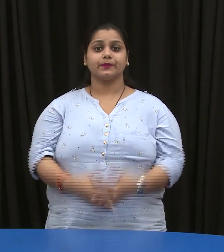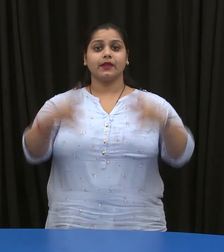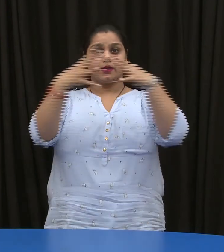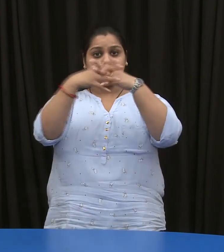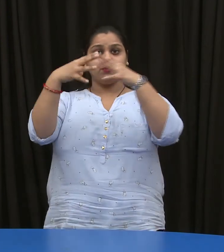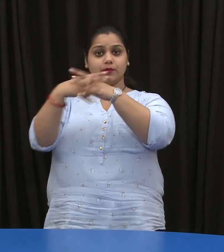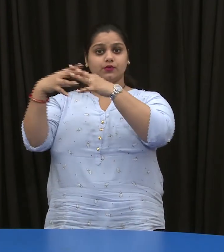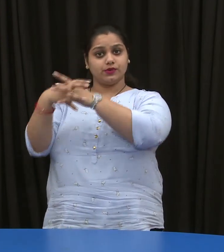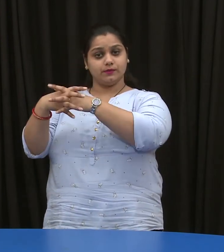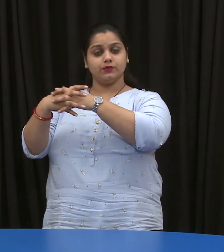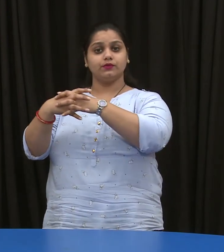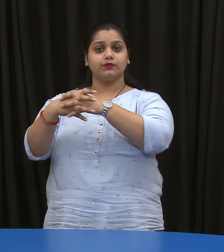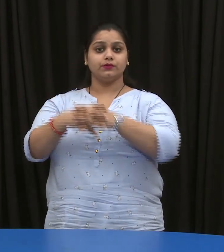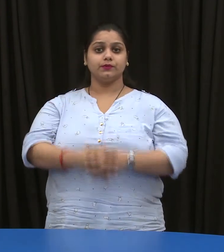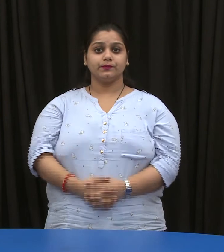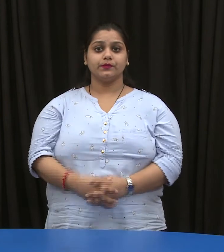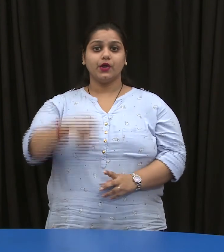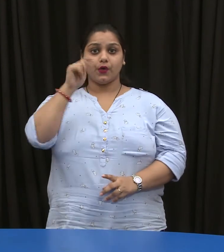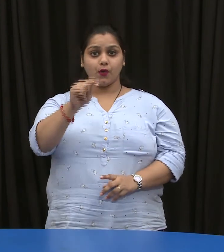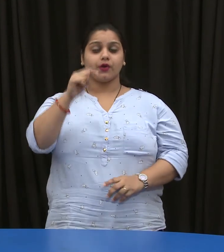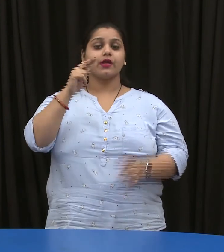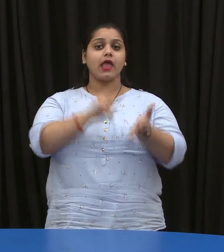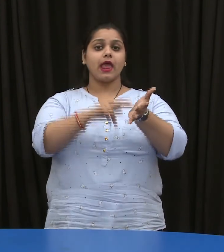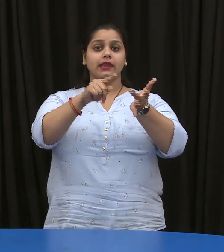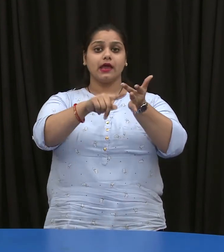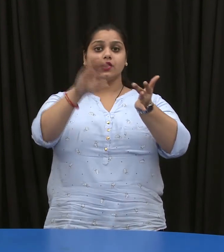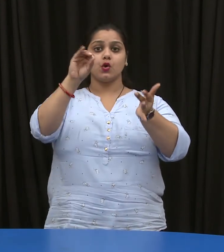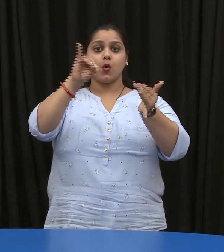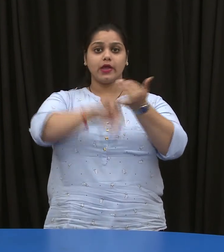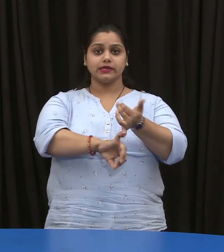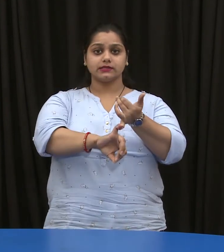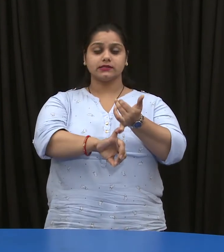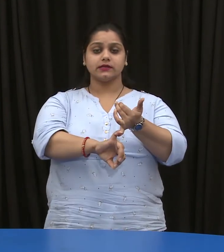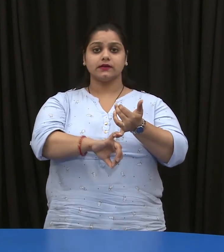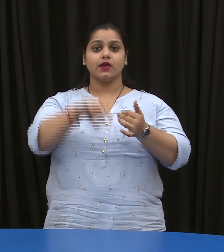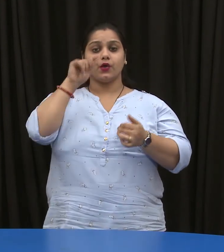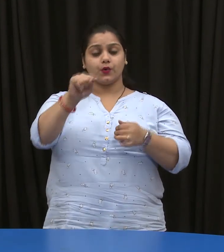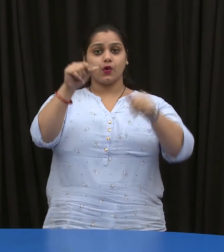.nios.ac